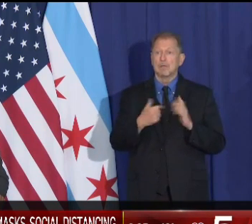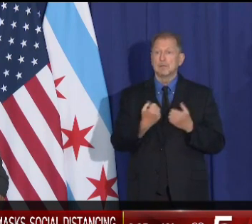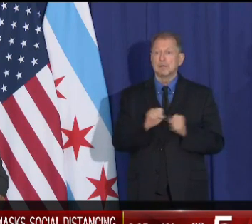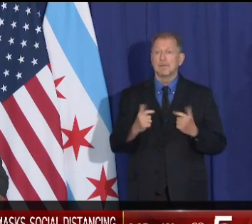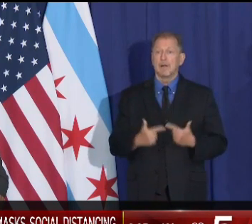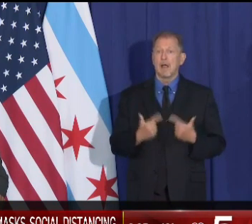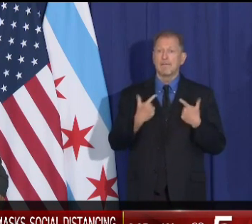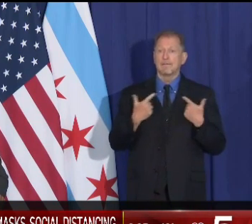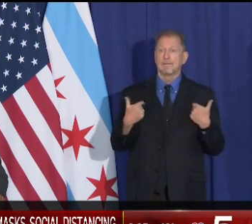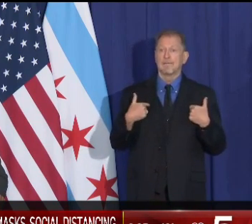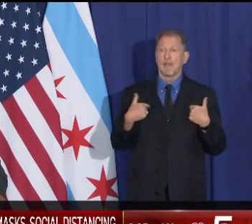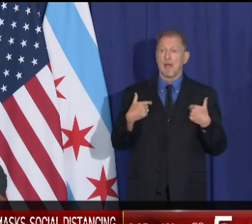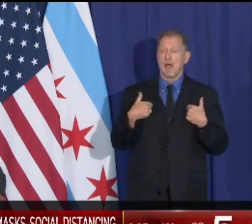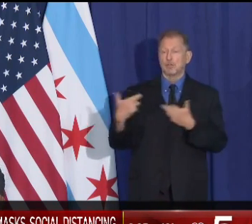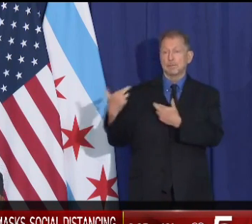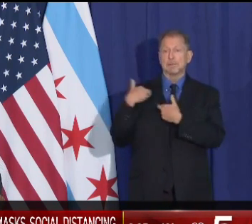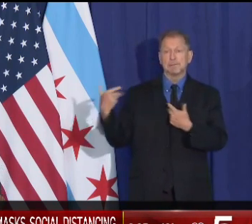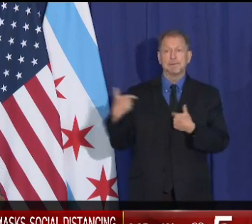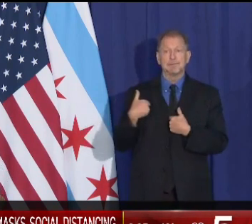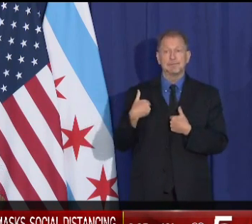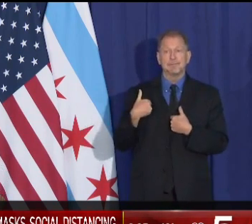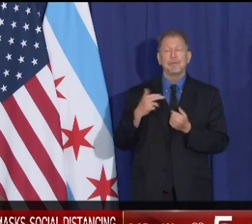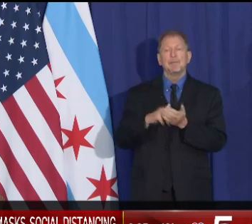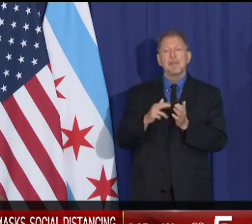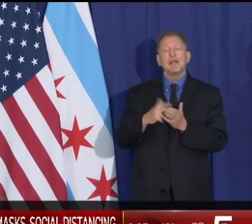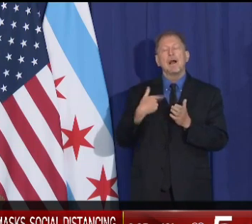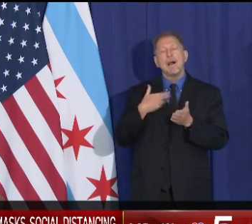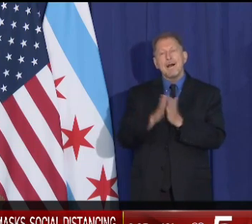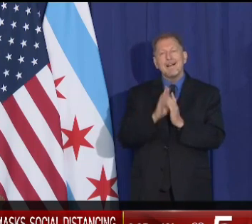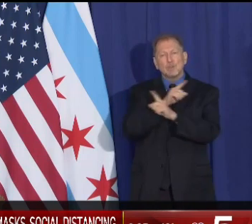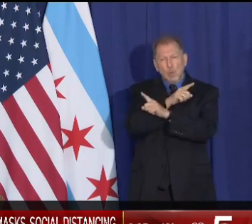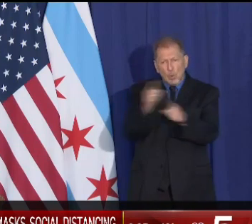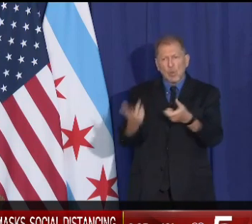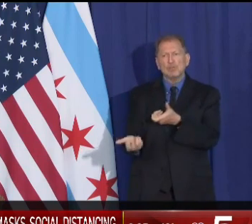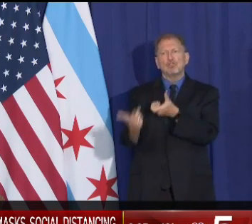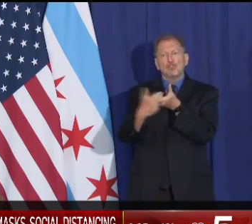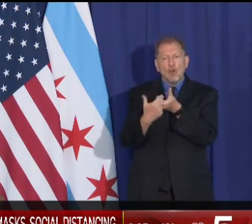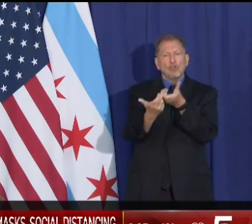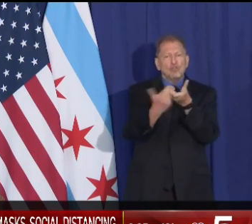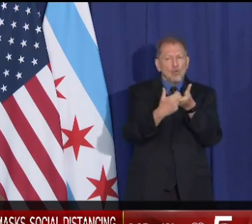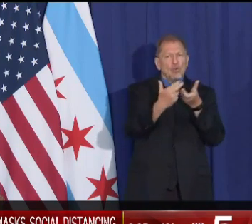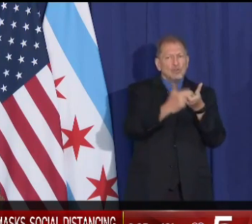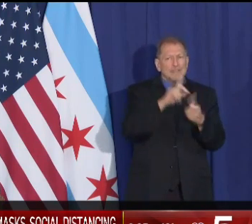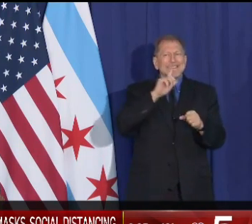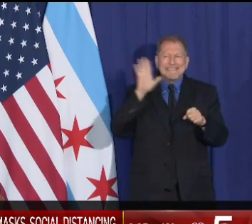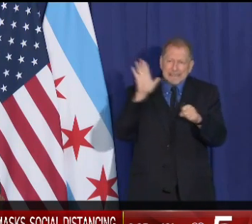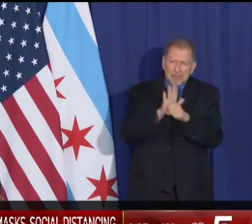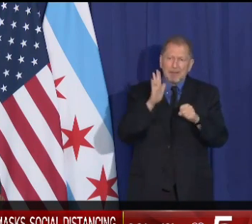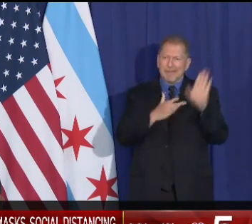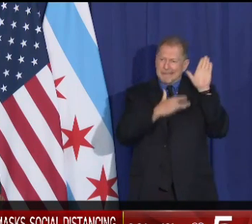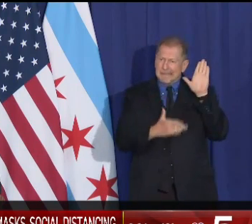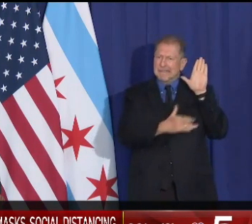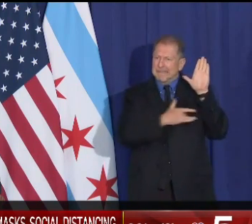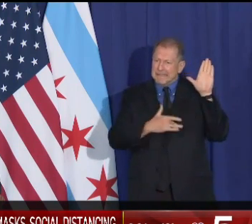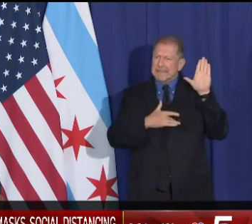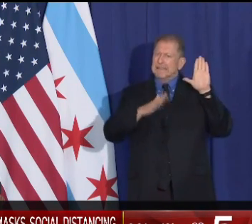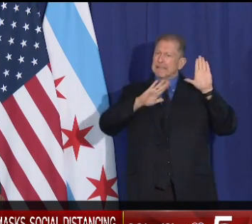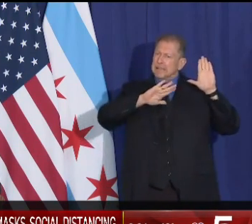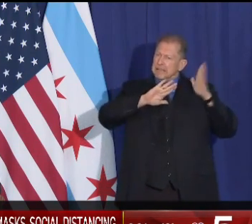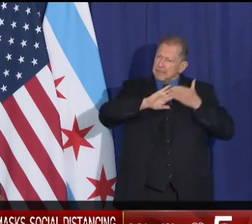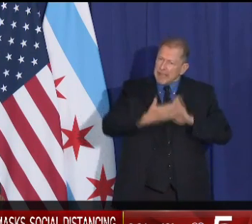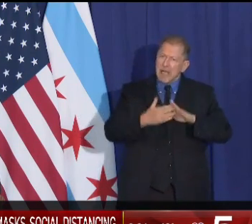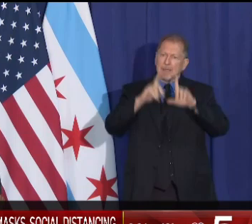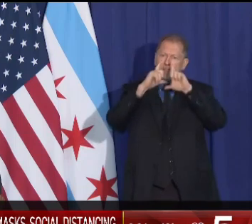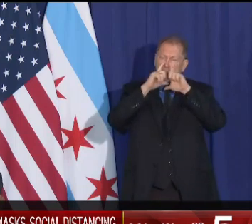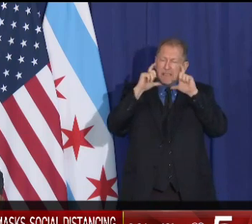this virus. So please join me in this fight. Each of you, everyone, double down, be